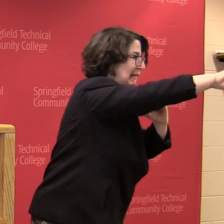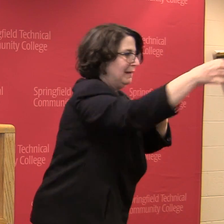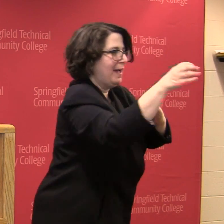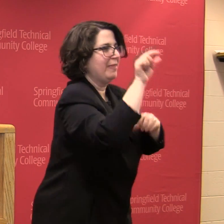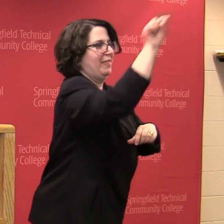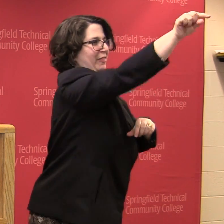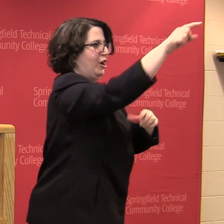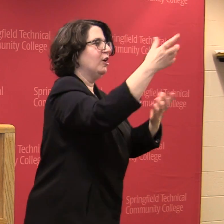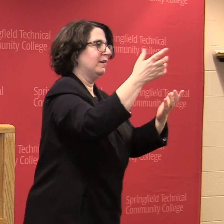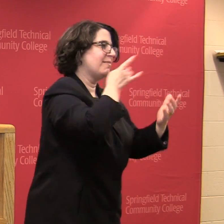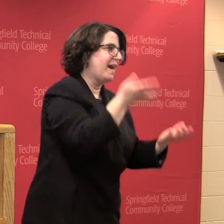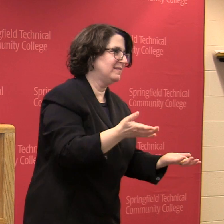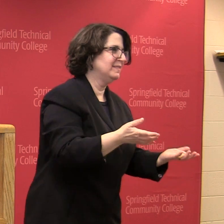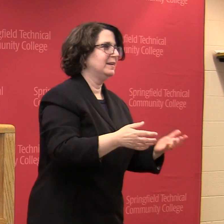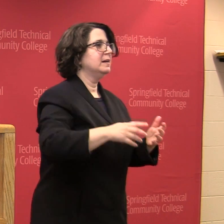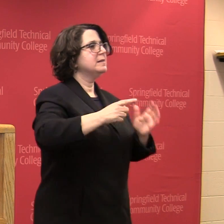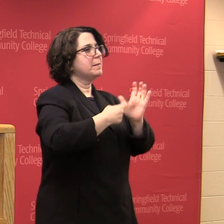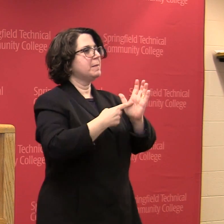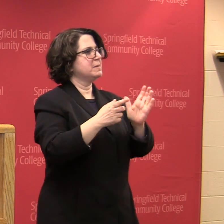to say, I don't understand.